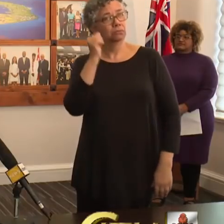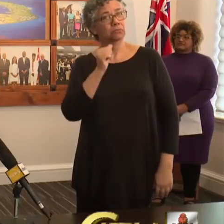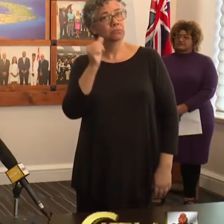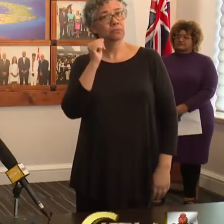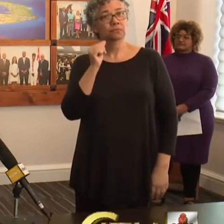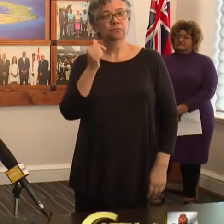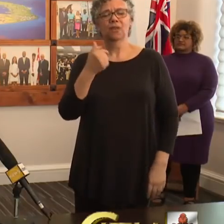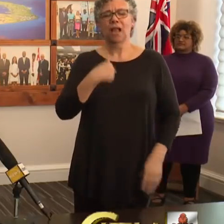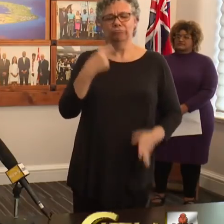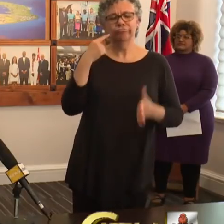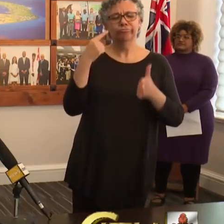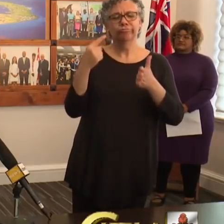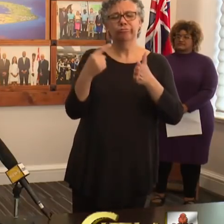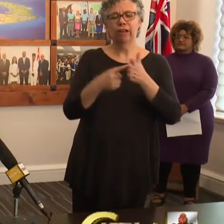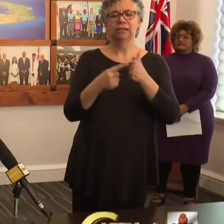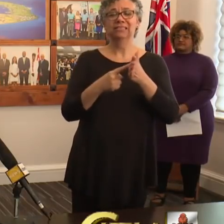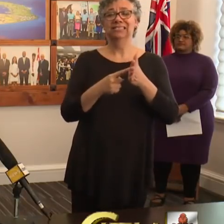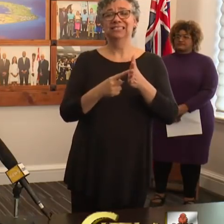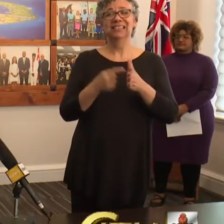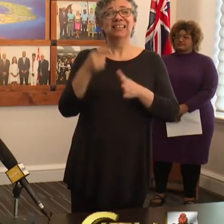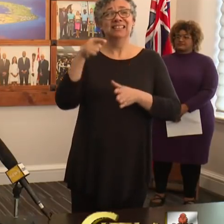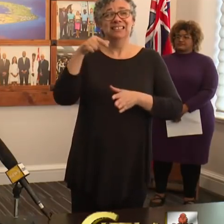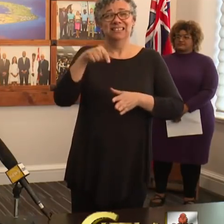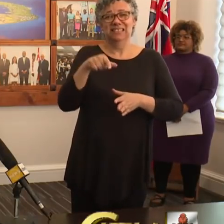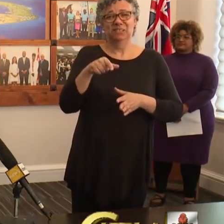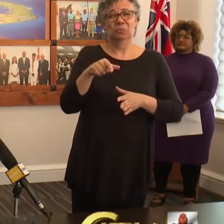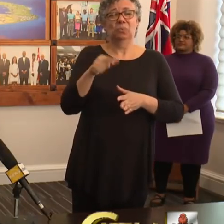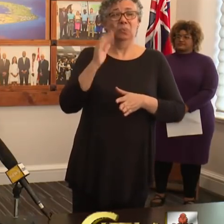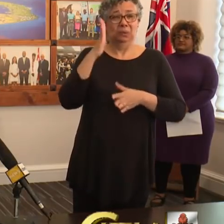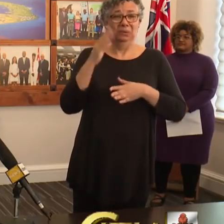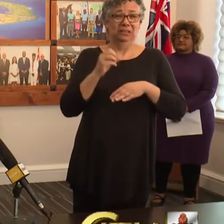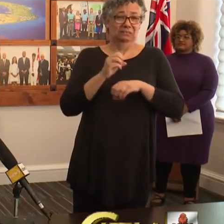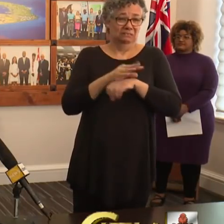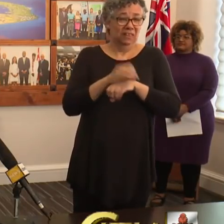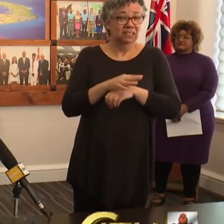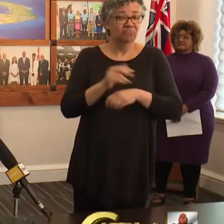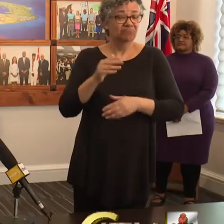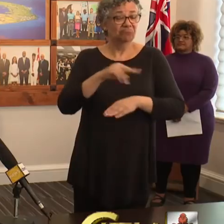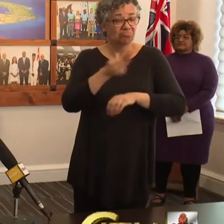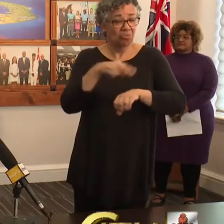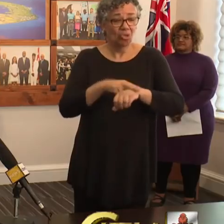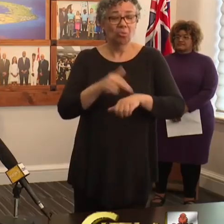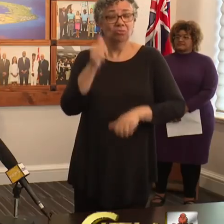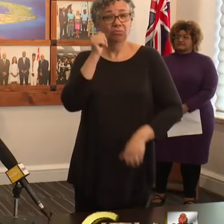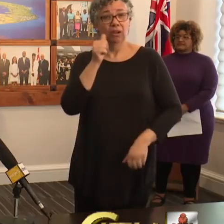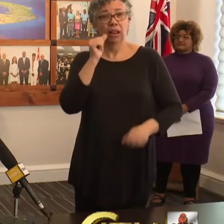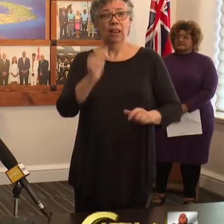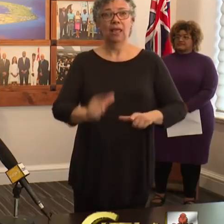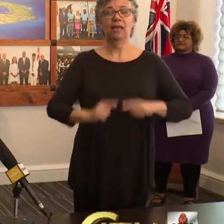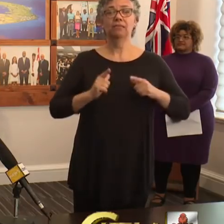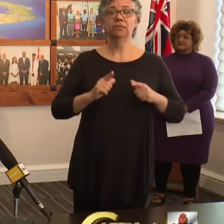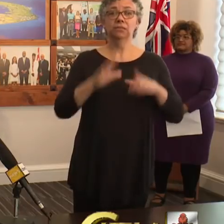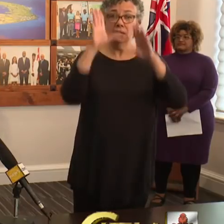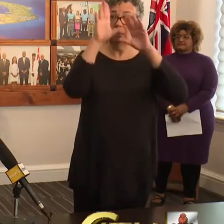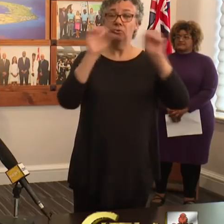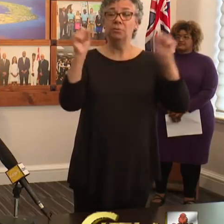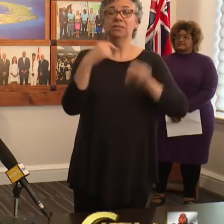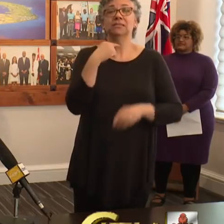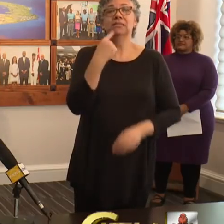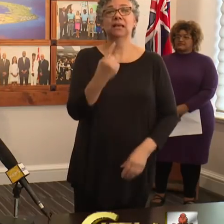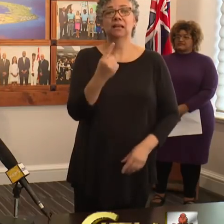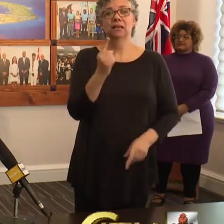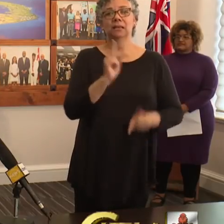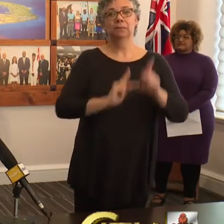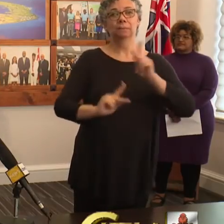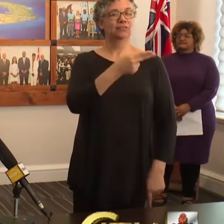I recognise the effect that this will have on normal daily life, and as the Premier has already said, that